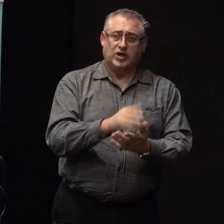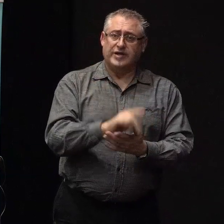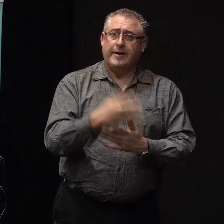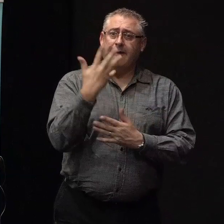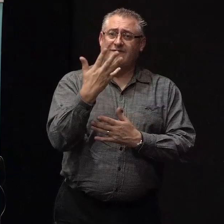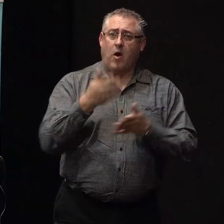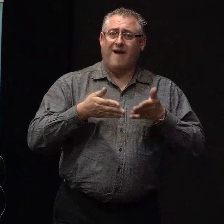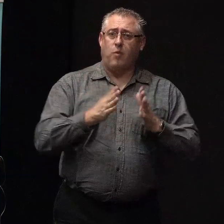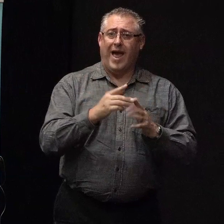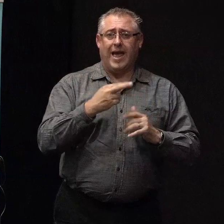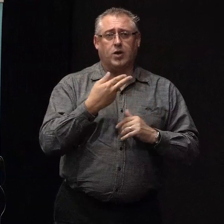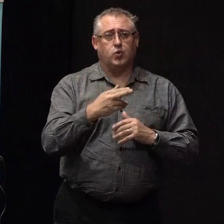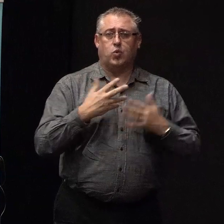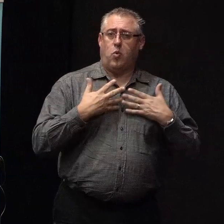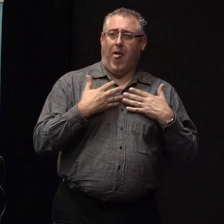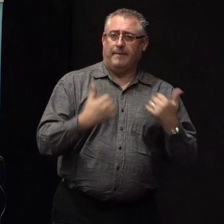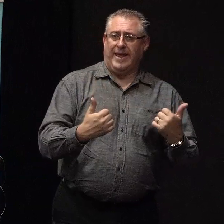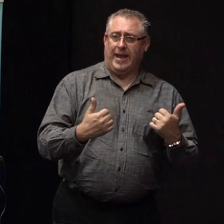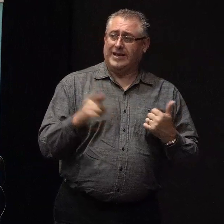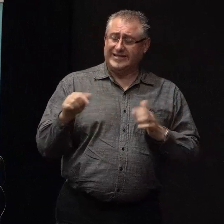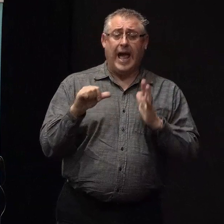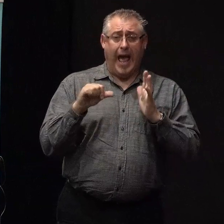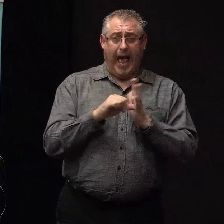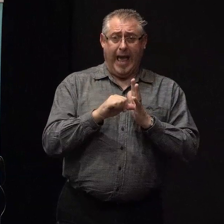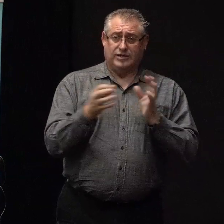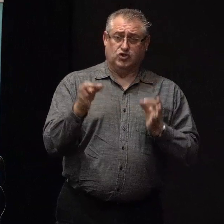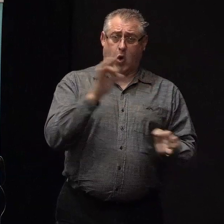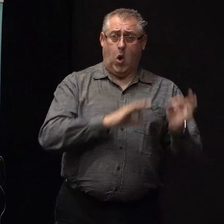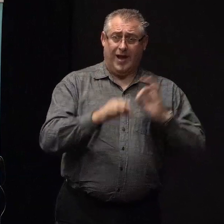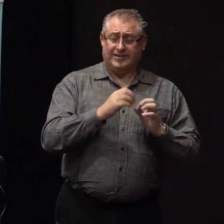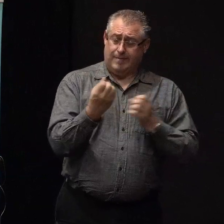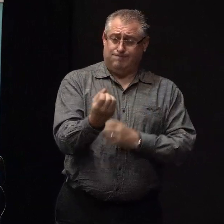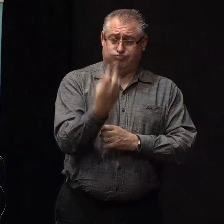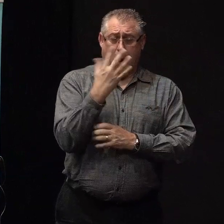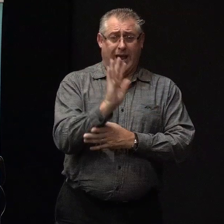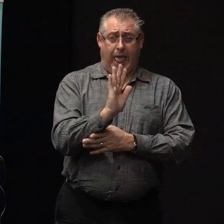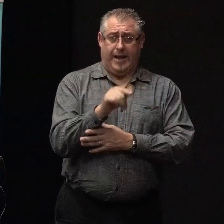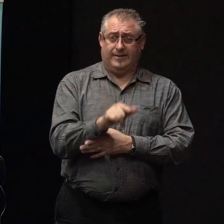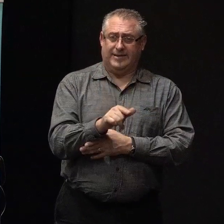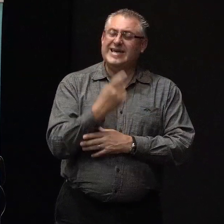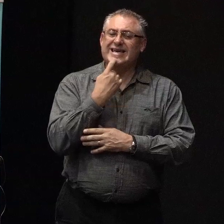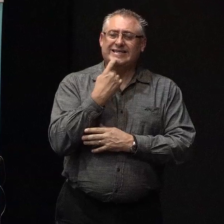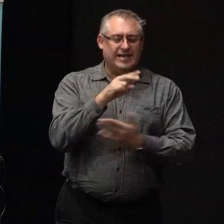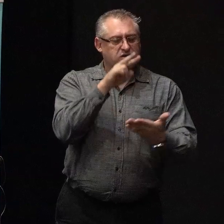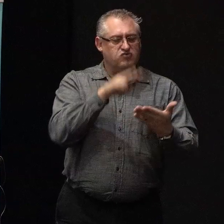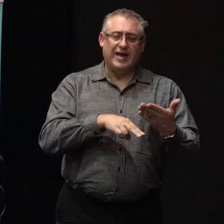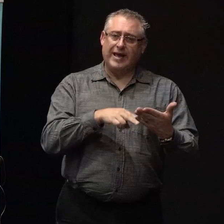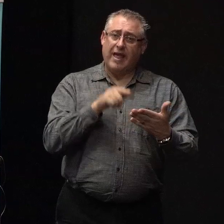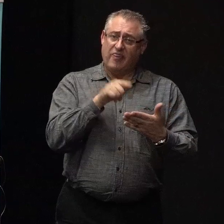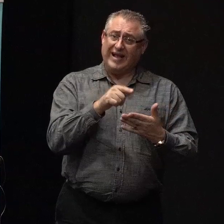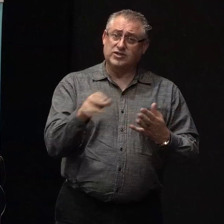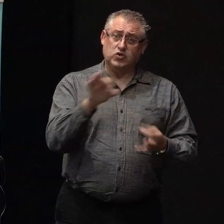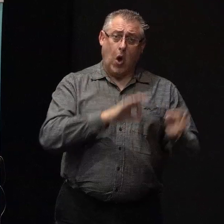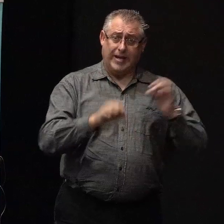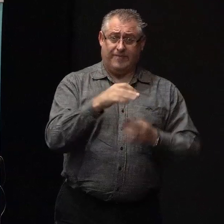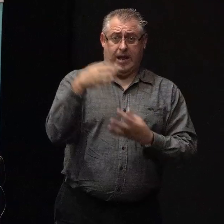ways to well-being, and this is hard science. It's in bright colours, and it's pretty easy to read. But take this as a scientific paper.